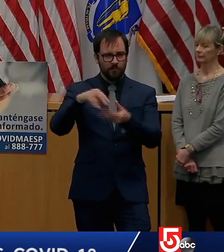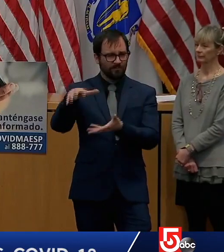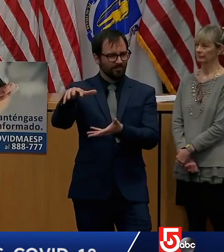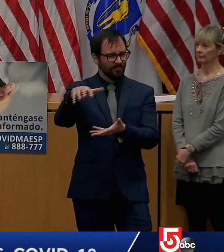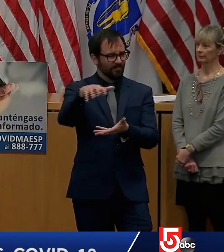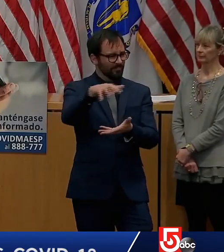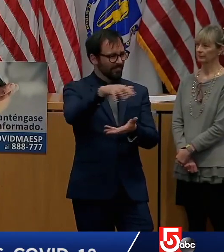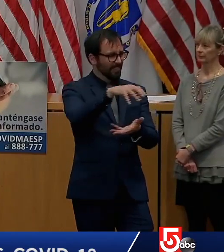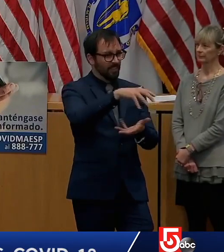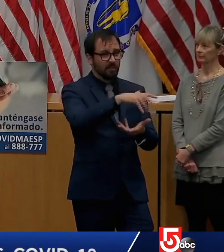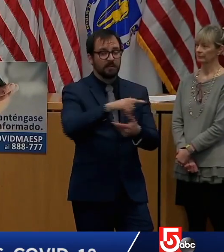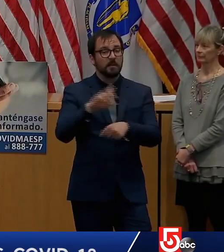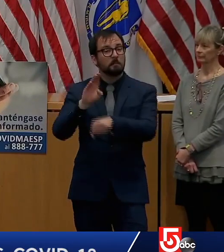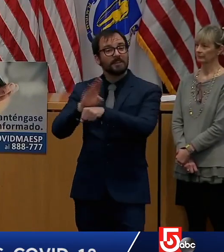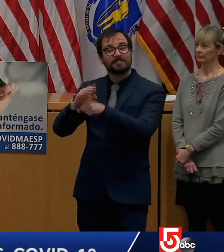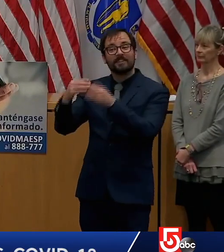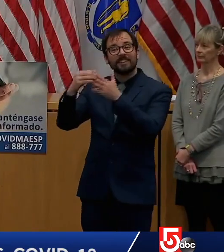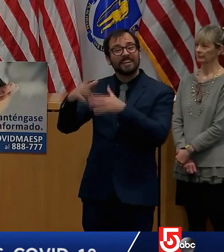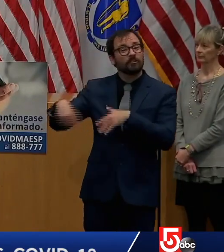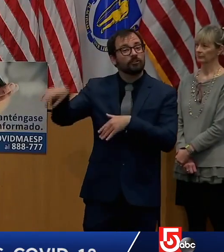careful and planful way.